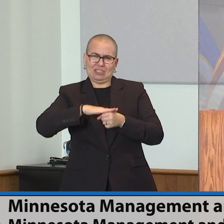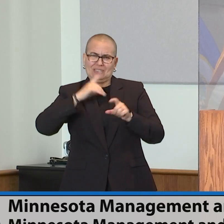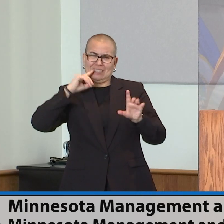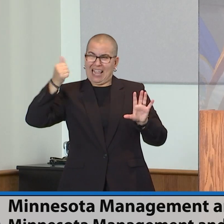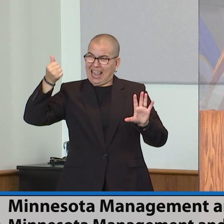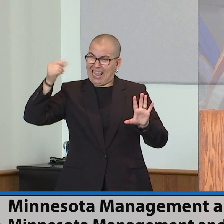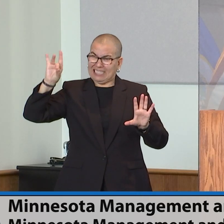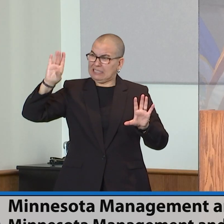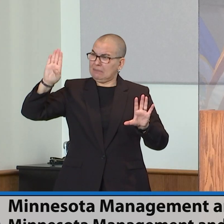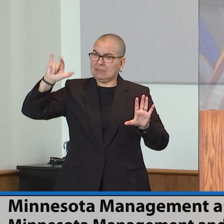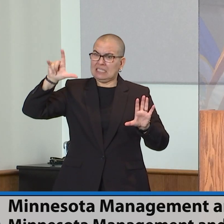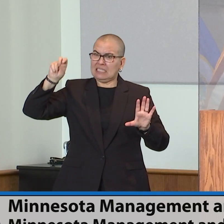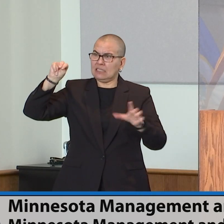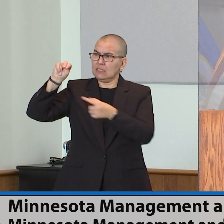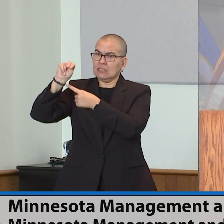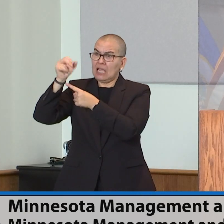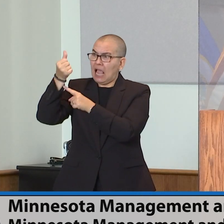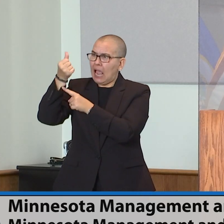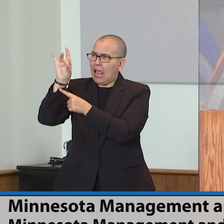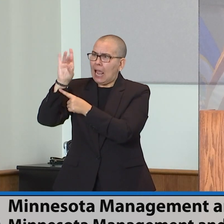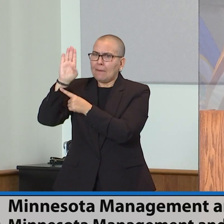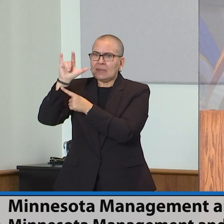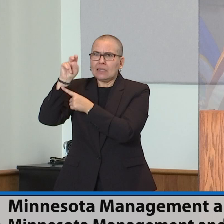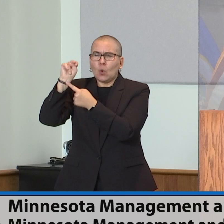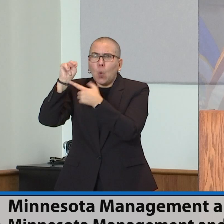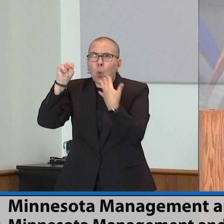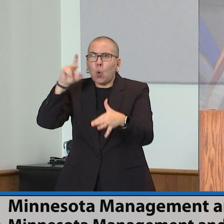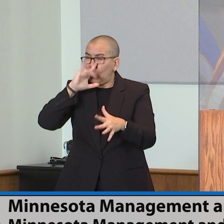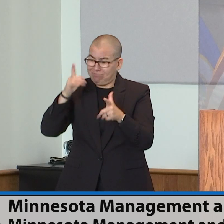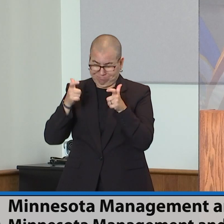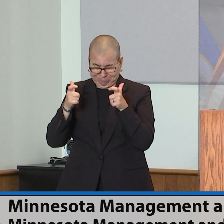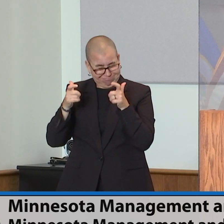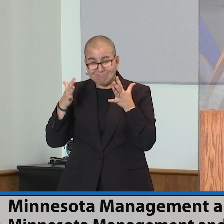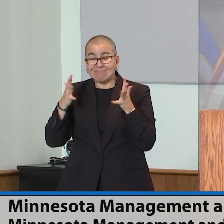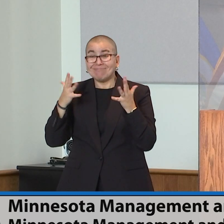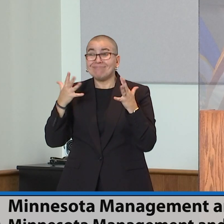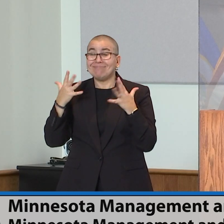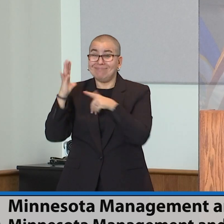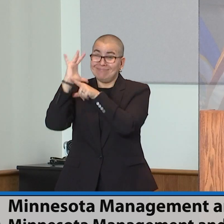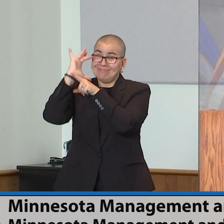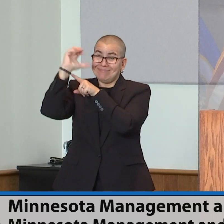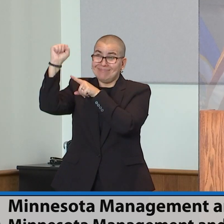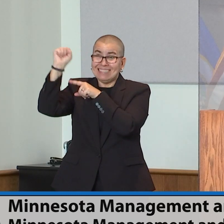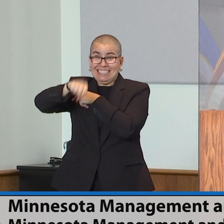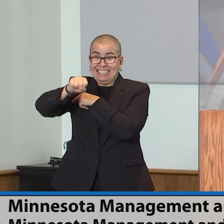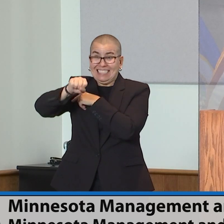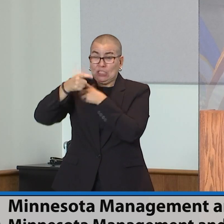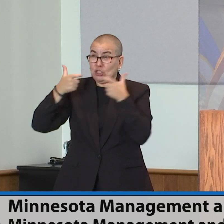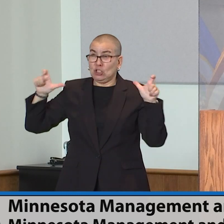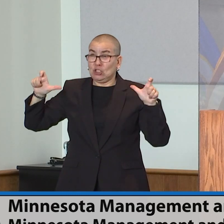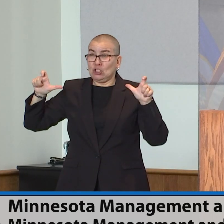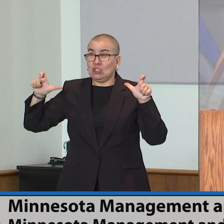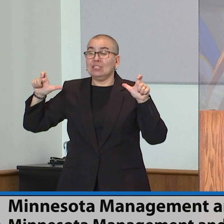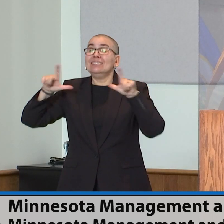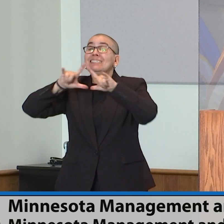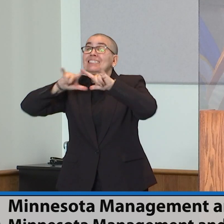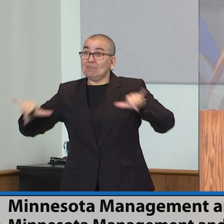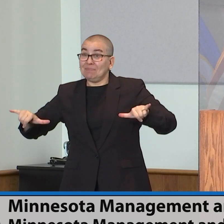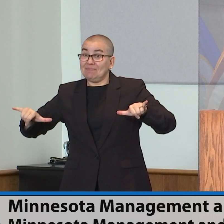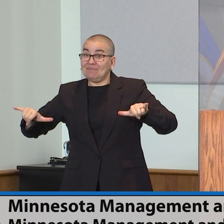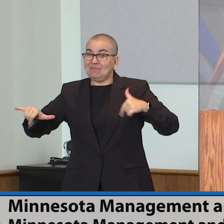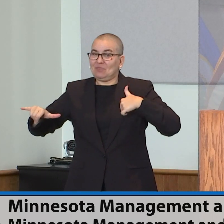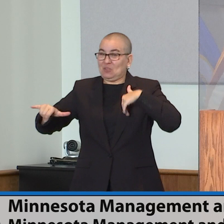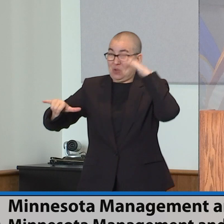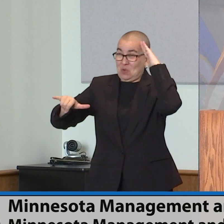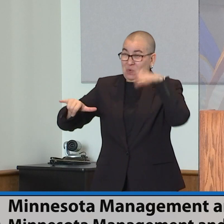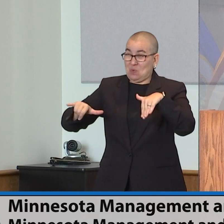tremendously large balance. It does. Yet, we know that there's plenty of families, there's plenty of industries, there's